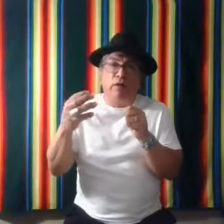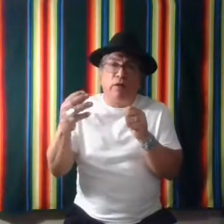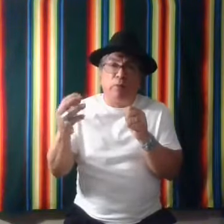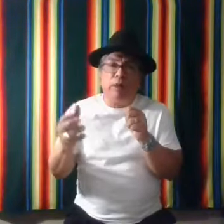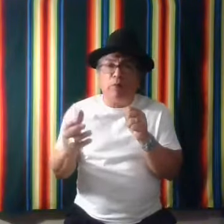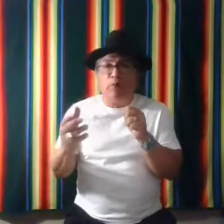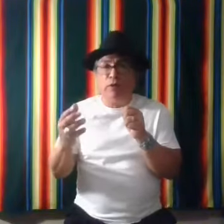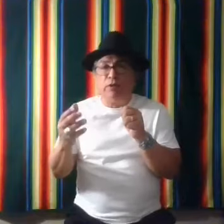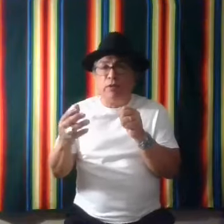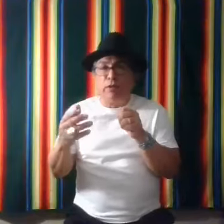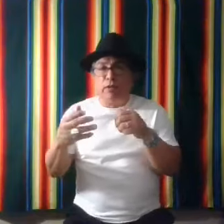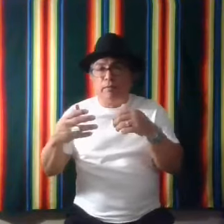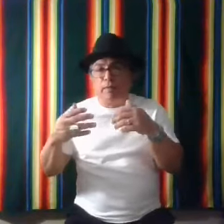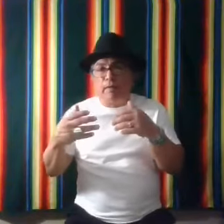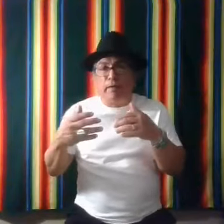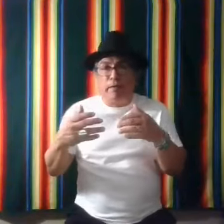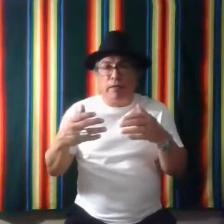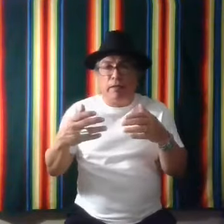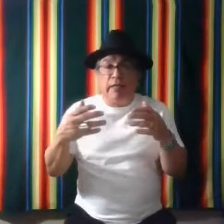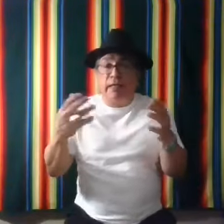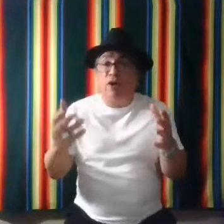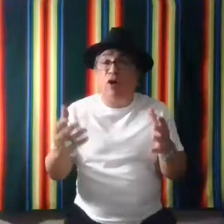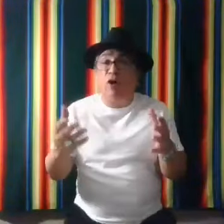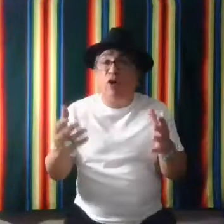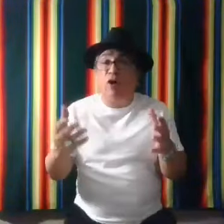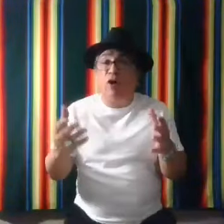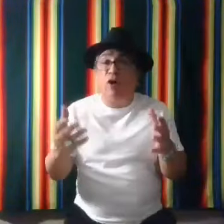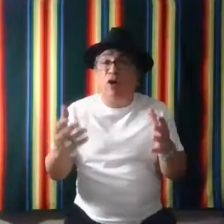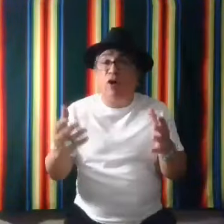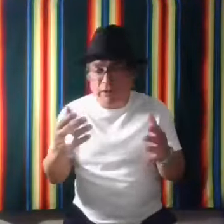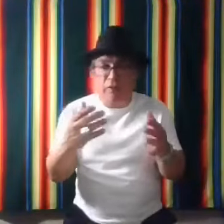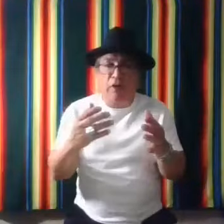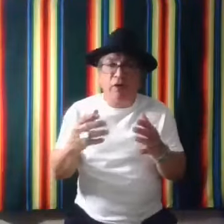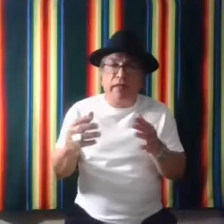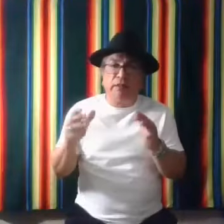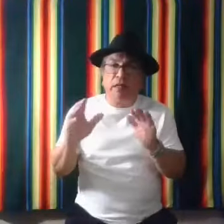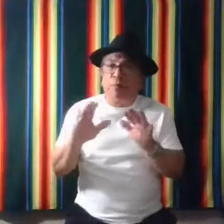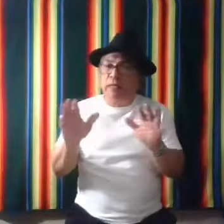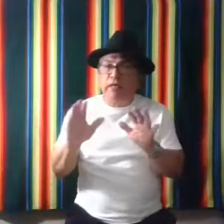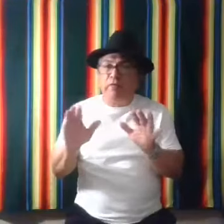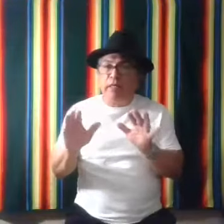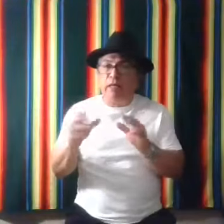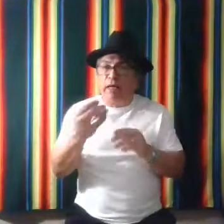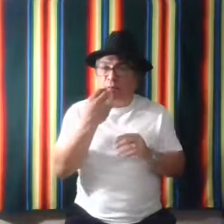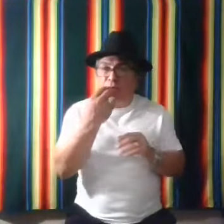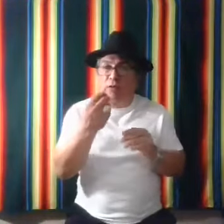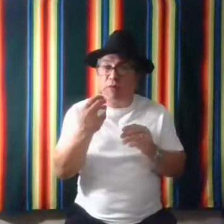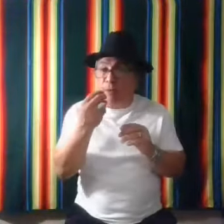uh, our people was, uh, getting coffee and rations and stuff in the early days, many of them didn't like it because it was bitter.